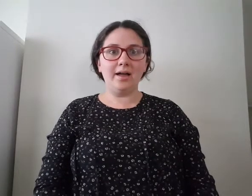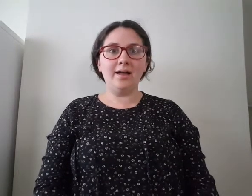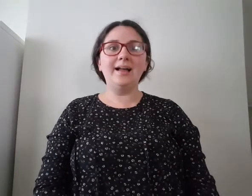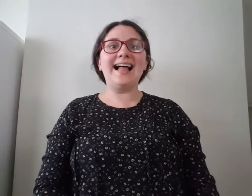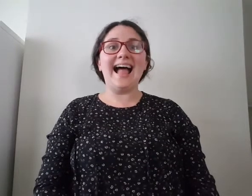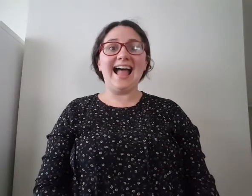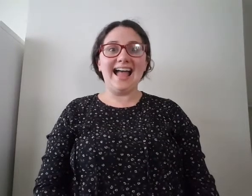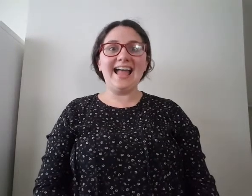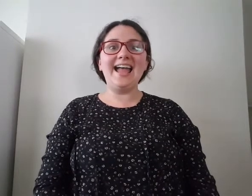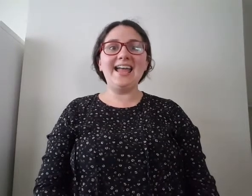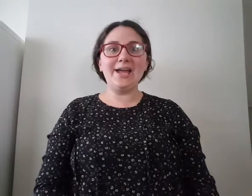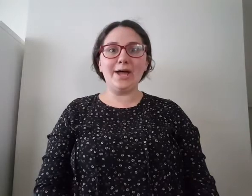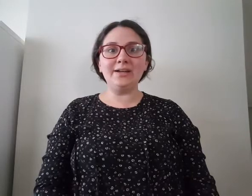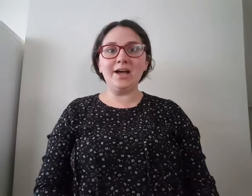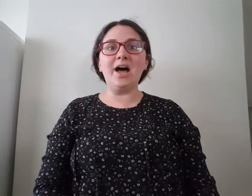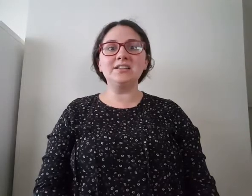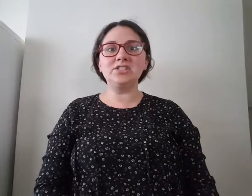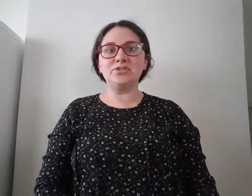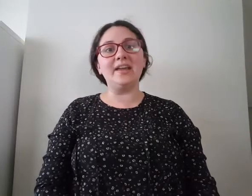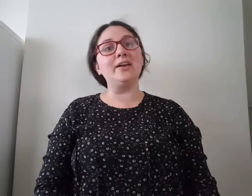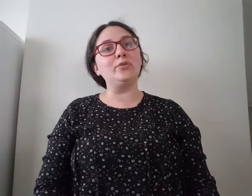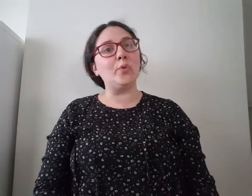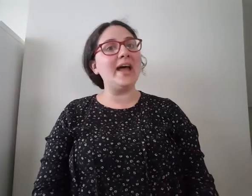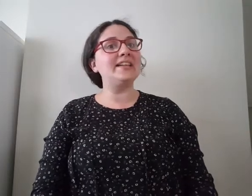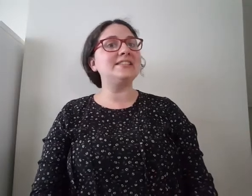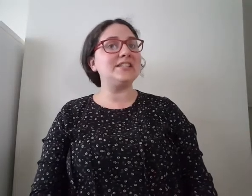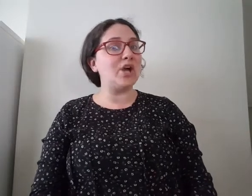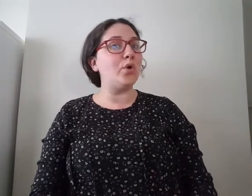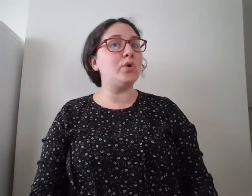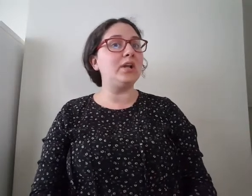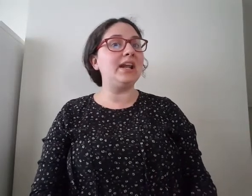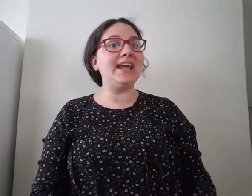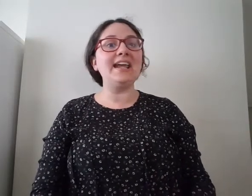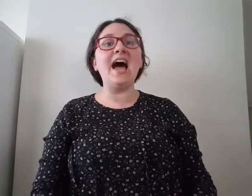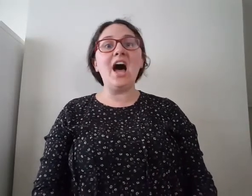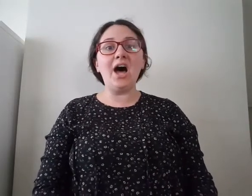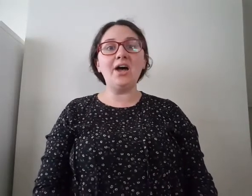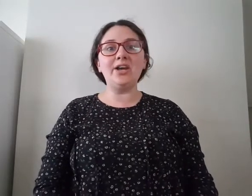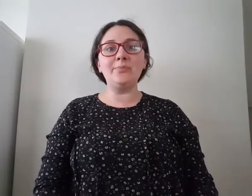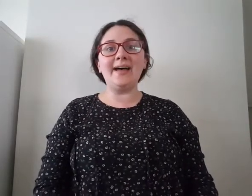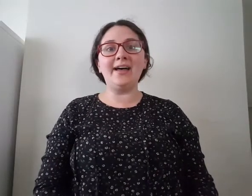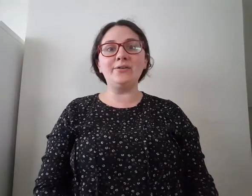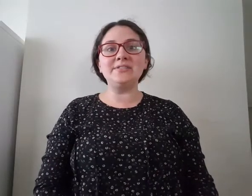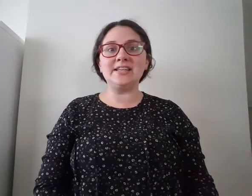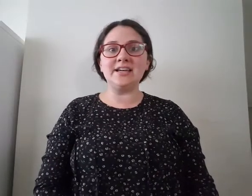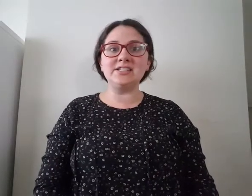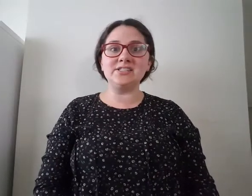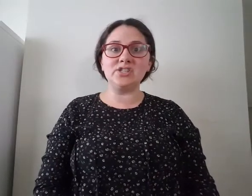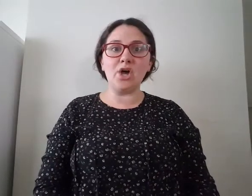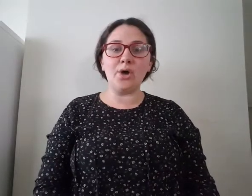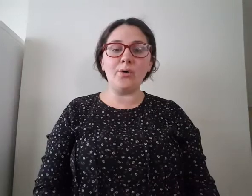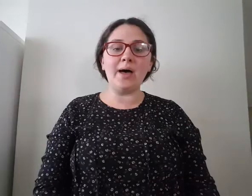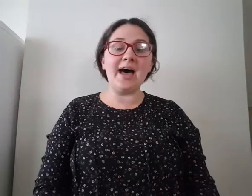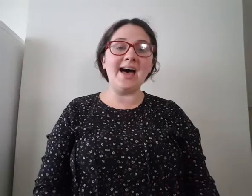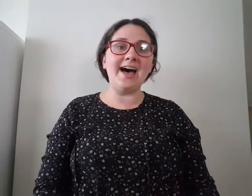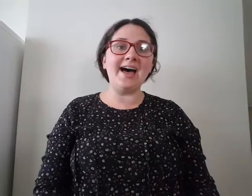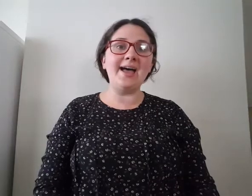A young Austrian went yodelling on a mountain so high